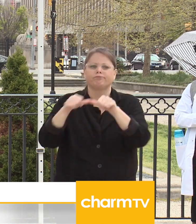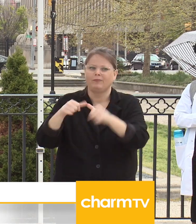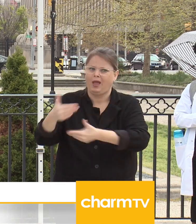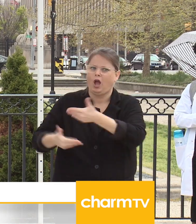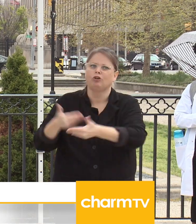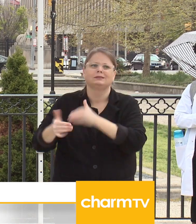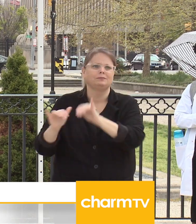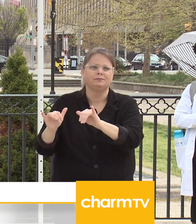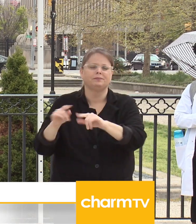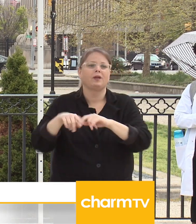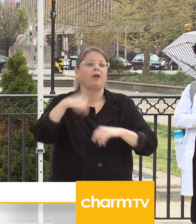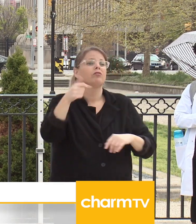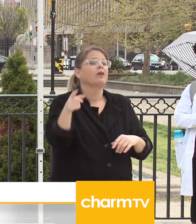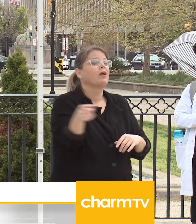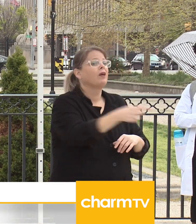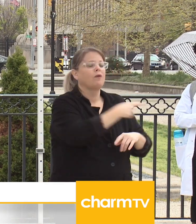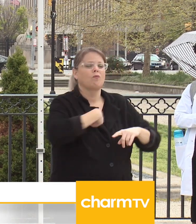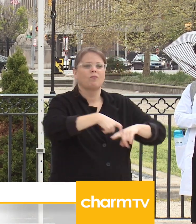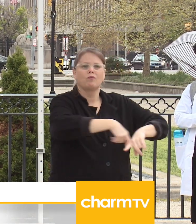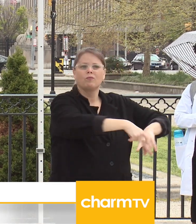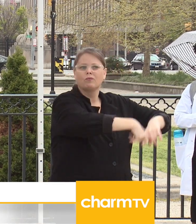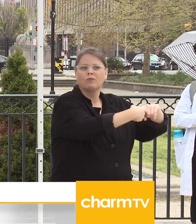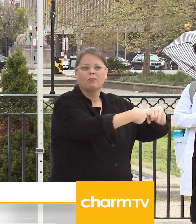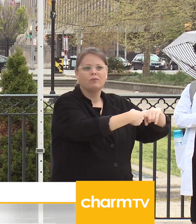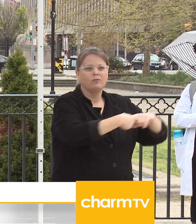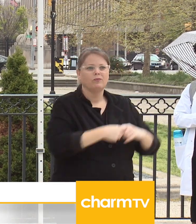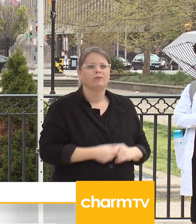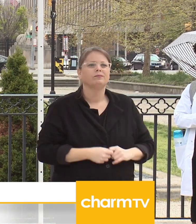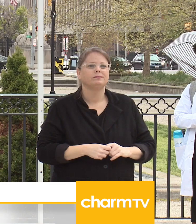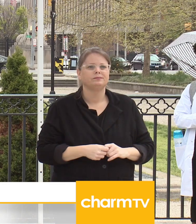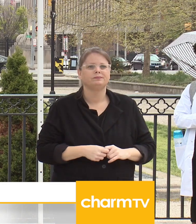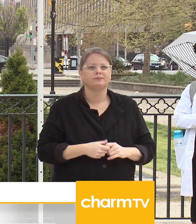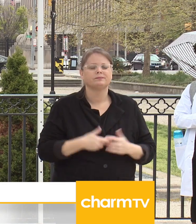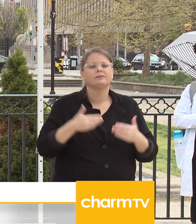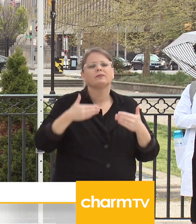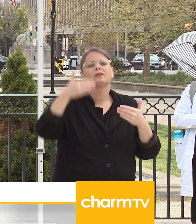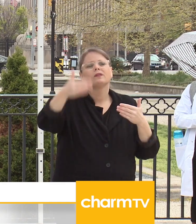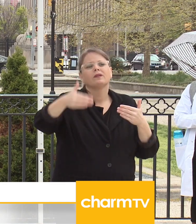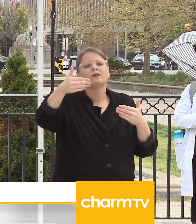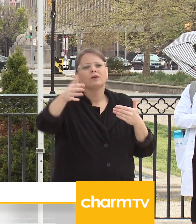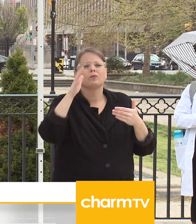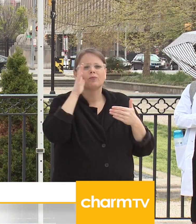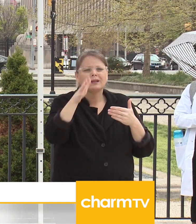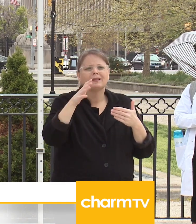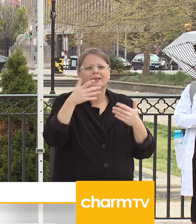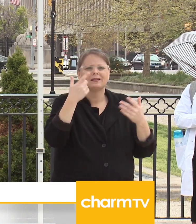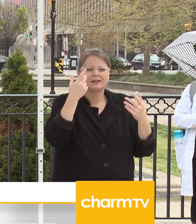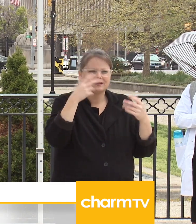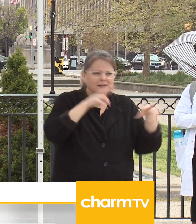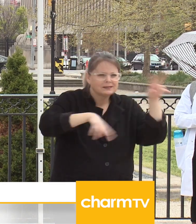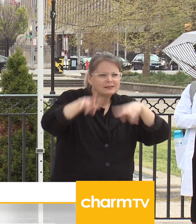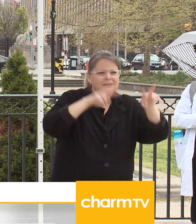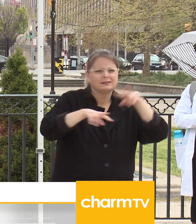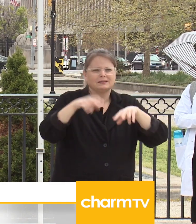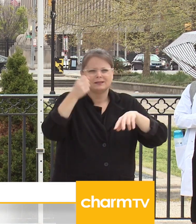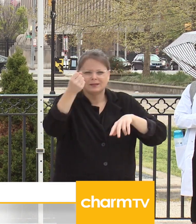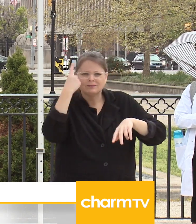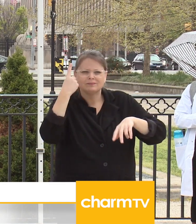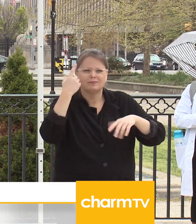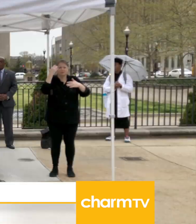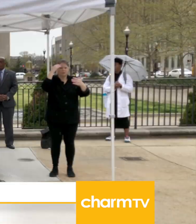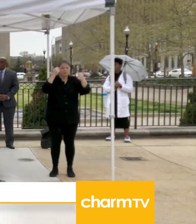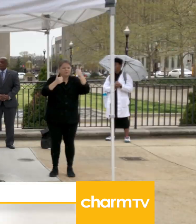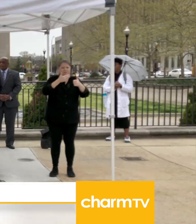So once we have a better picture of where we stand, then we can have a more informed discussion about the use of the Rainy Day Fund.